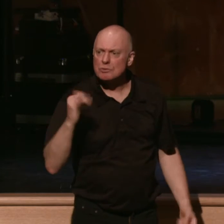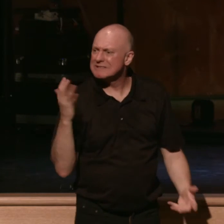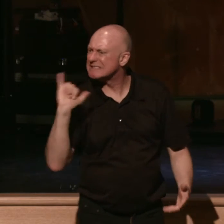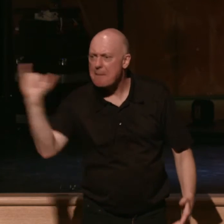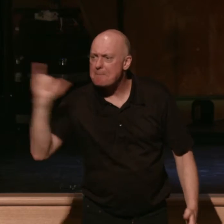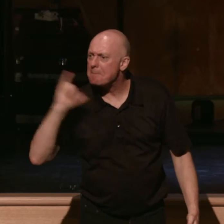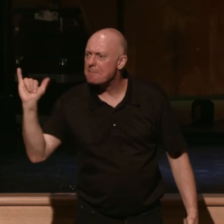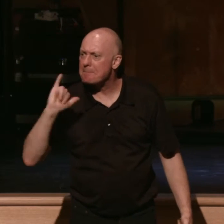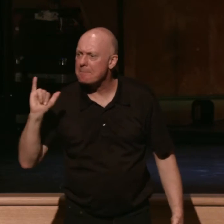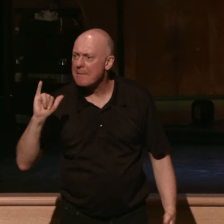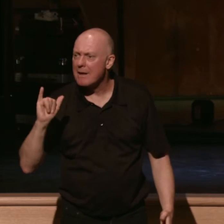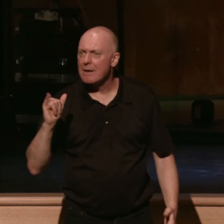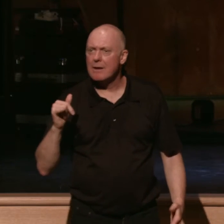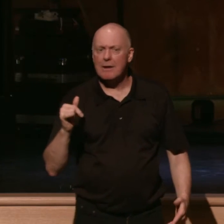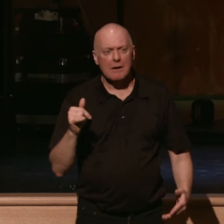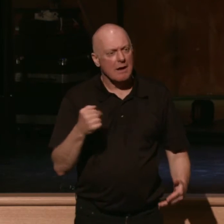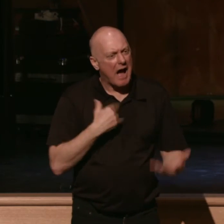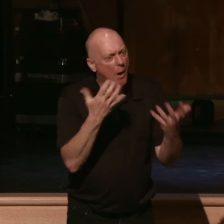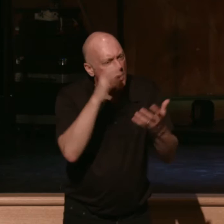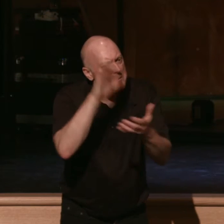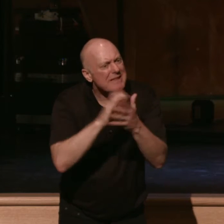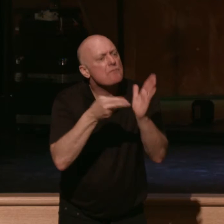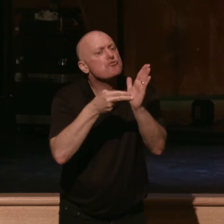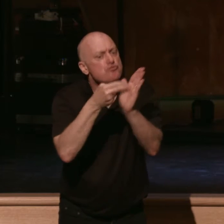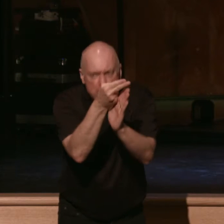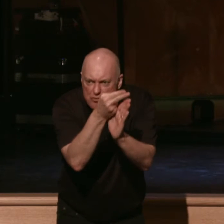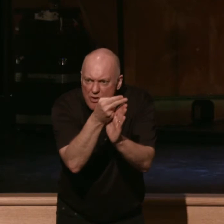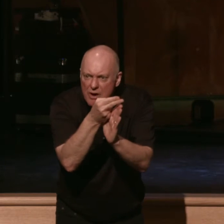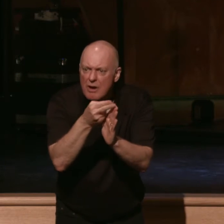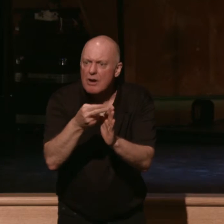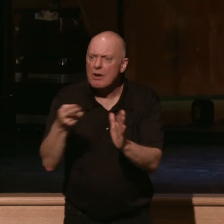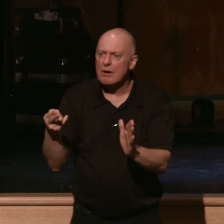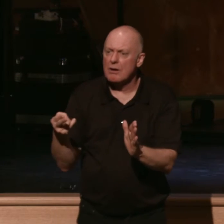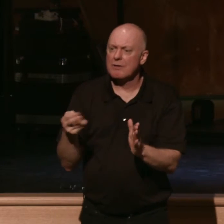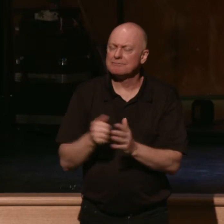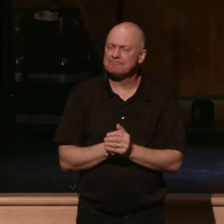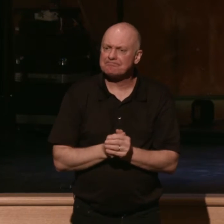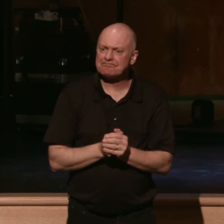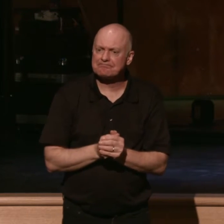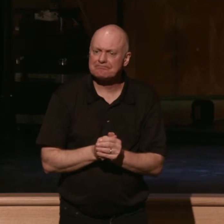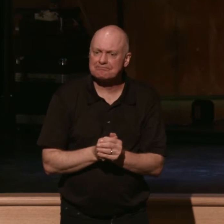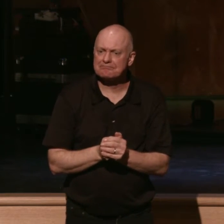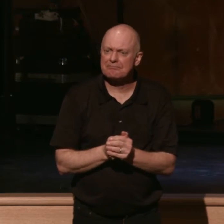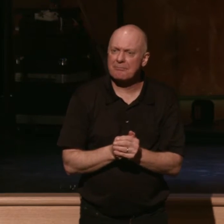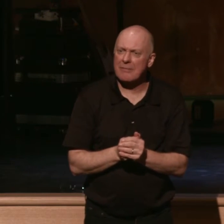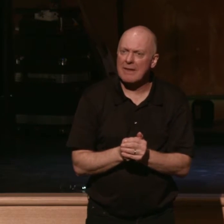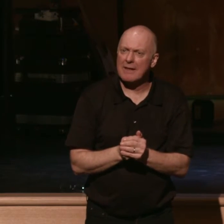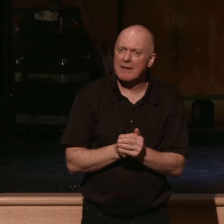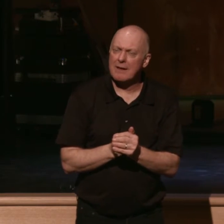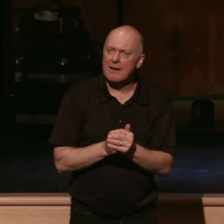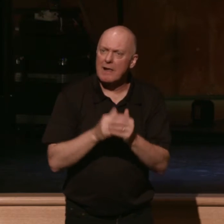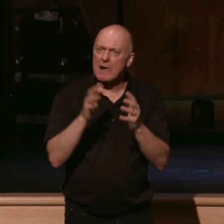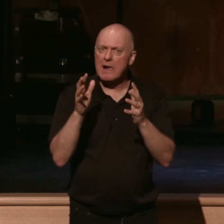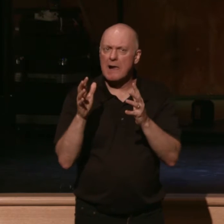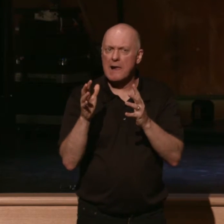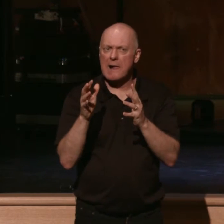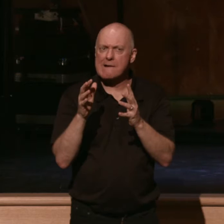But I want to believe the truth, church. Maturity does this though. It lines up the events of our lives. It looks